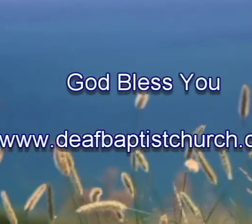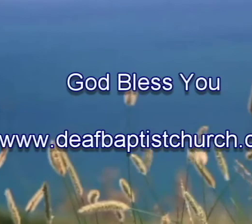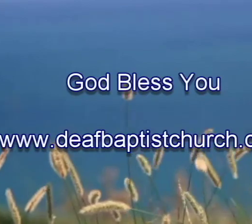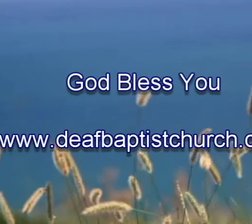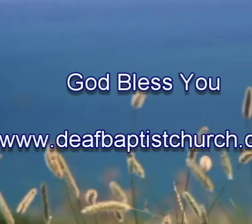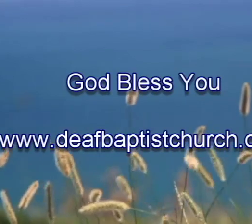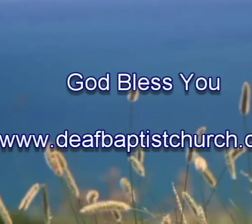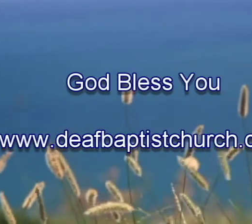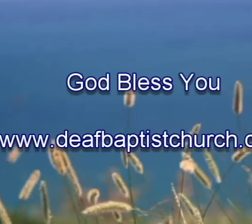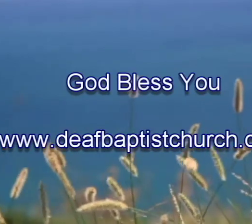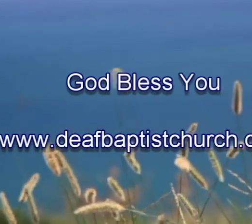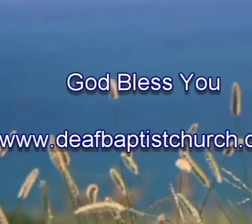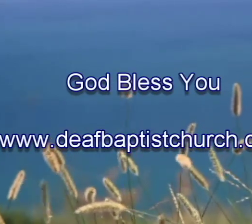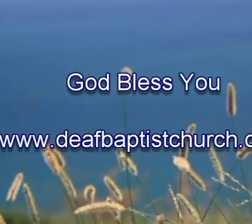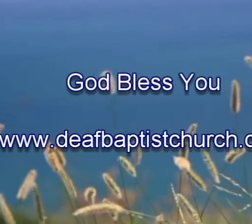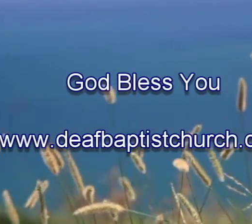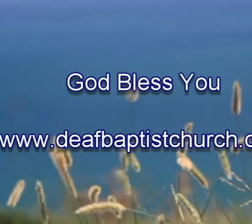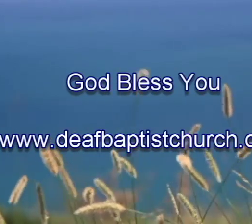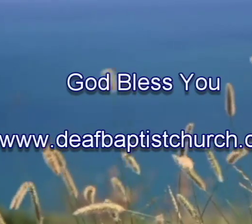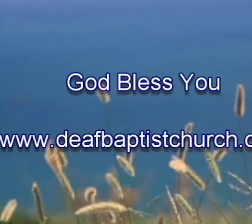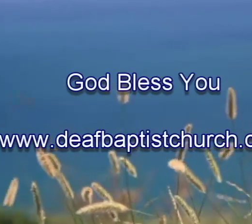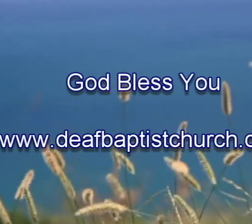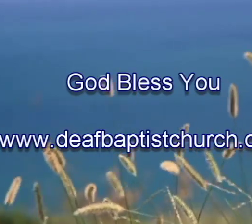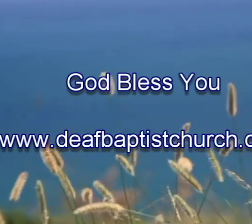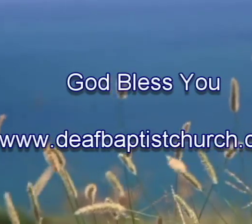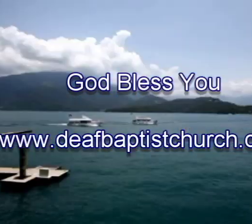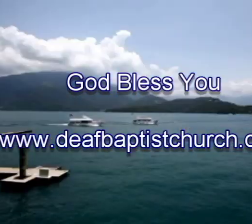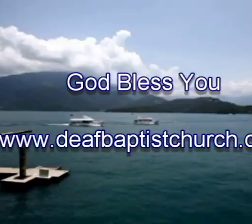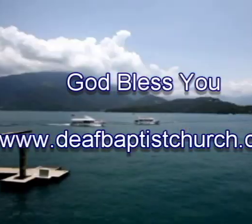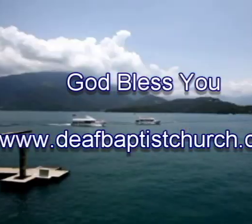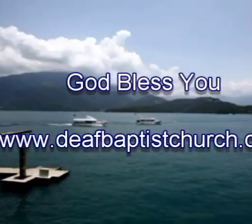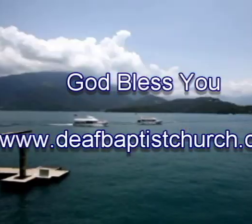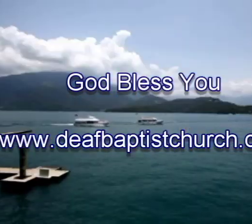. Is going to what is the is C but